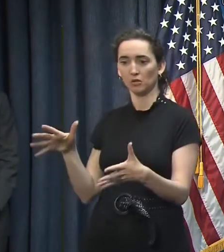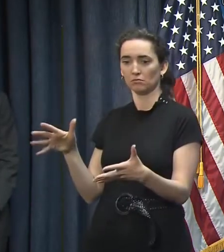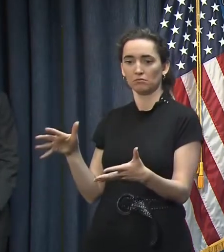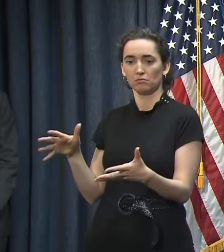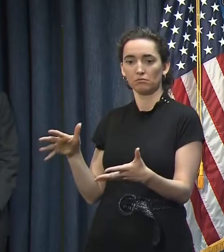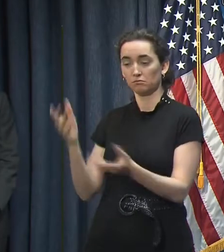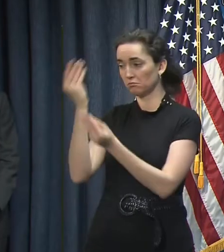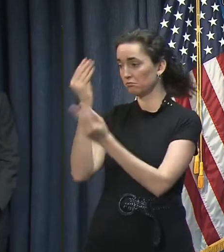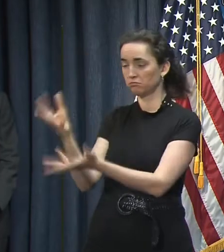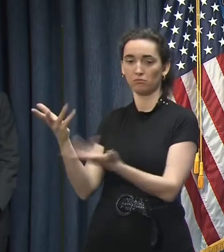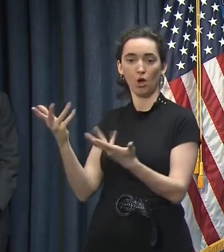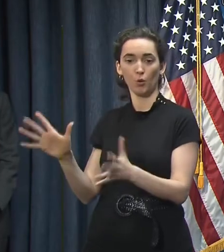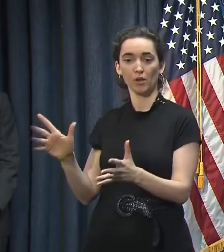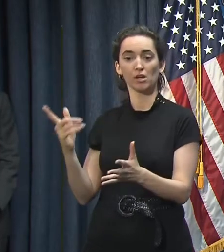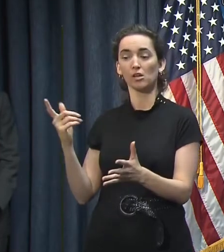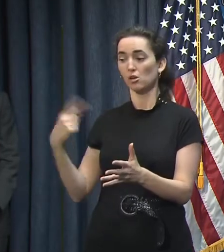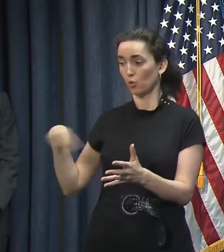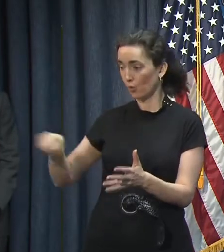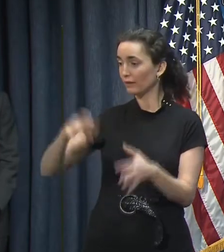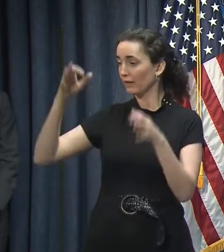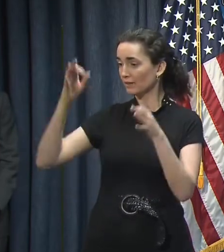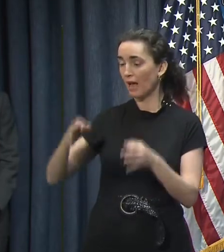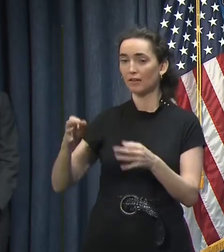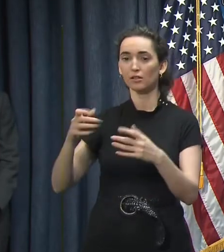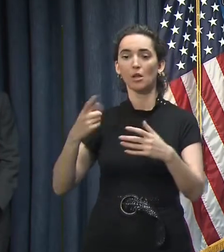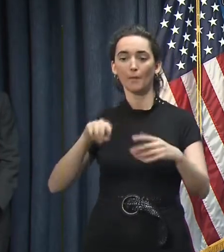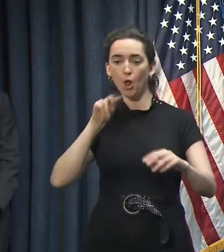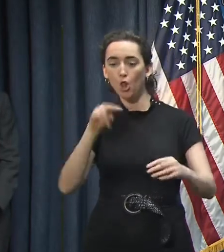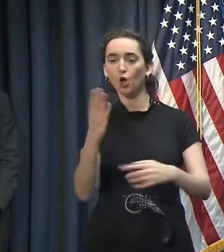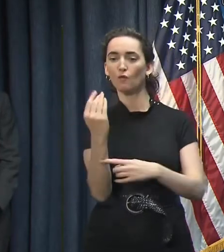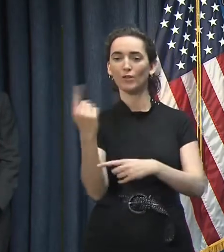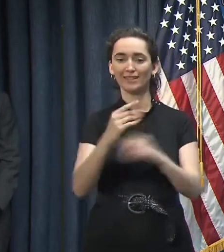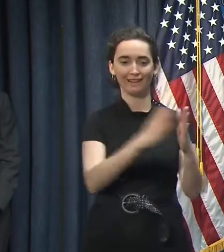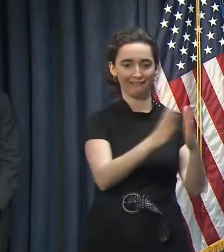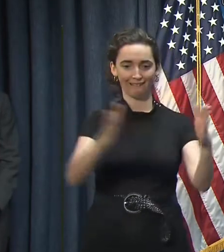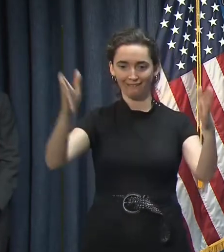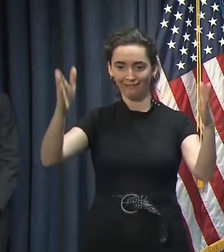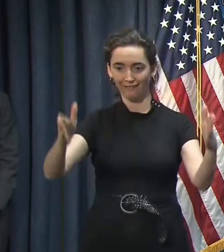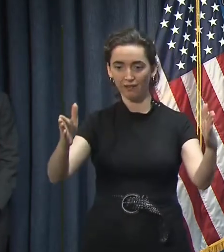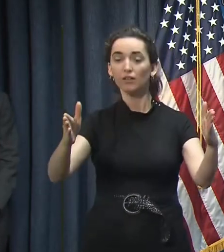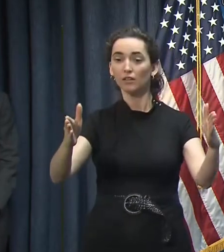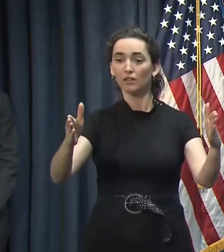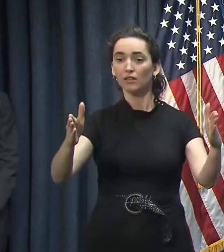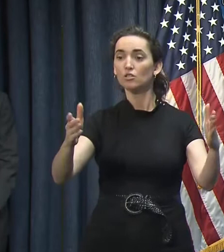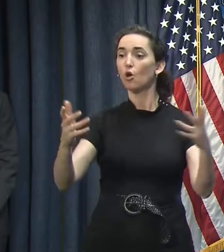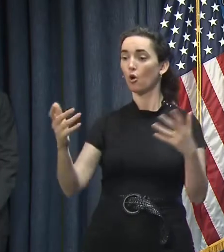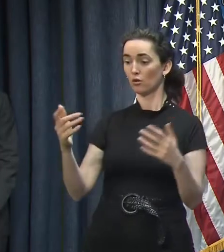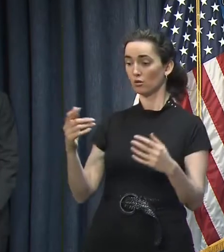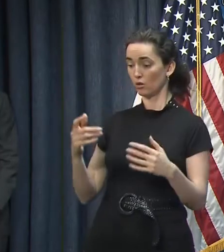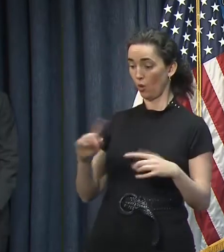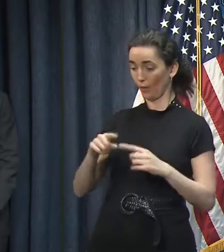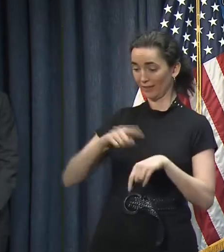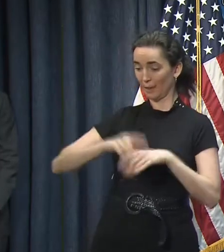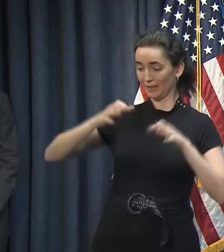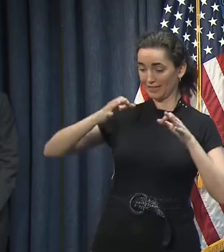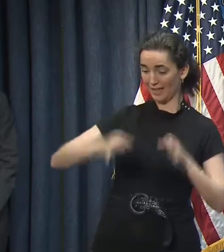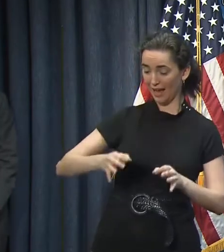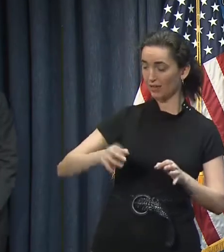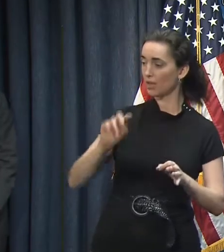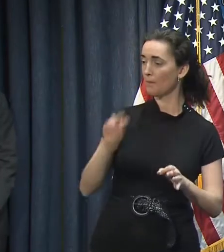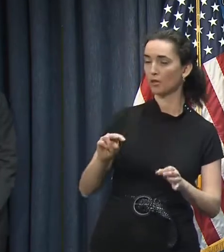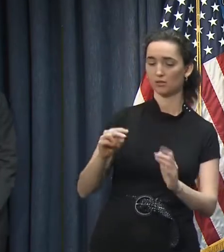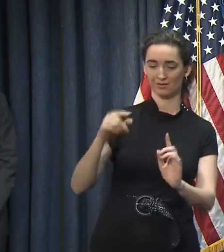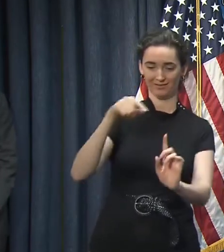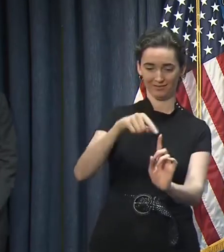we made a decision based on 14 days. You have to wait until it's time to make the decision to look at the 14 days. It wasn't a